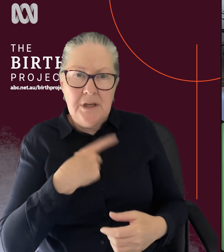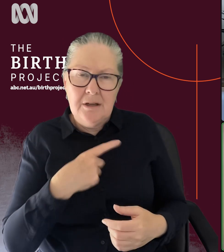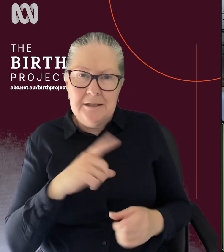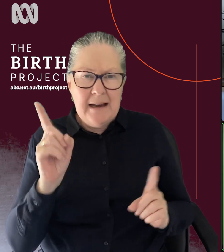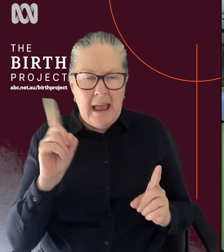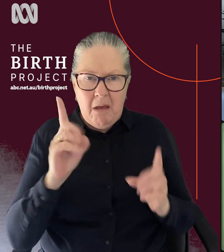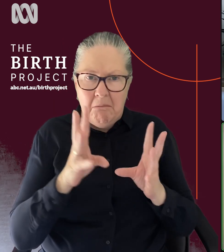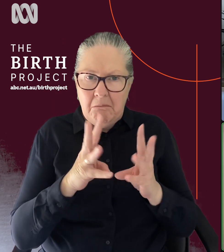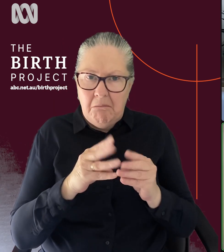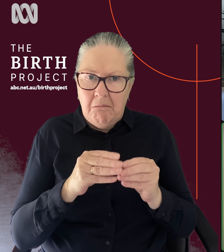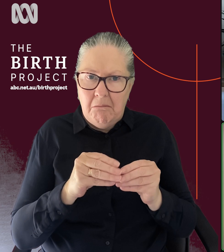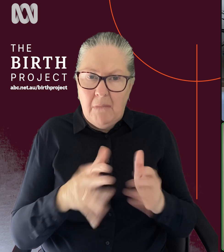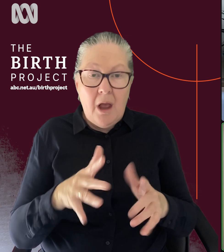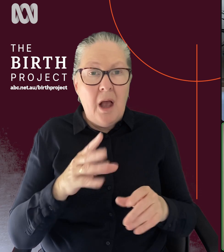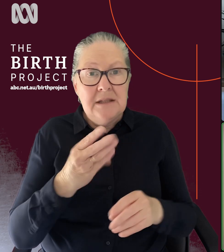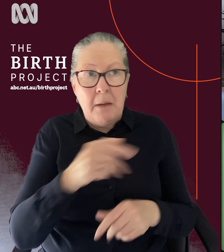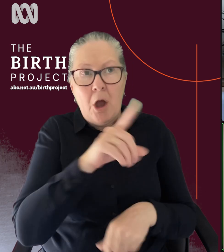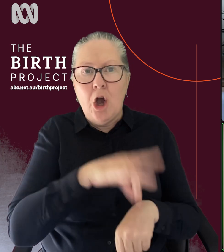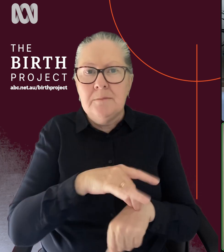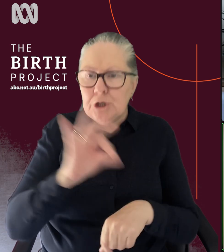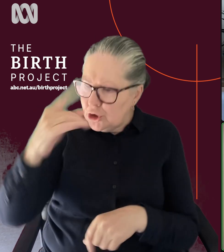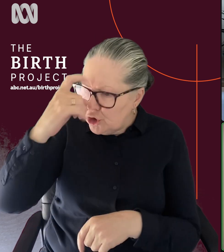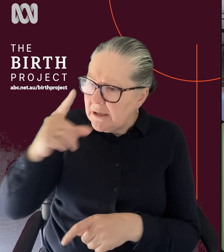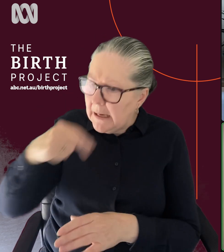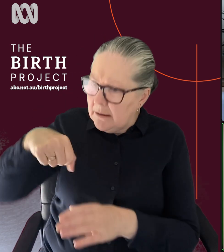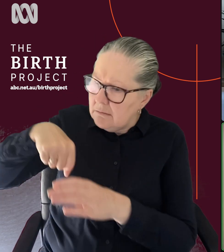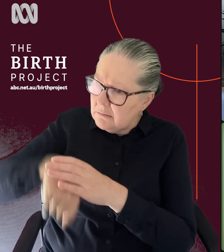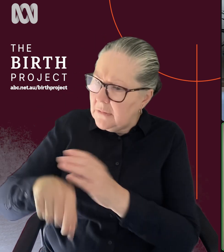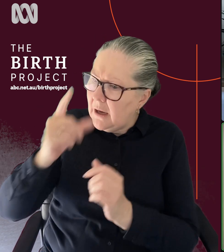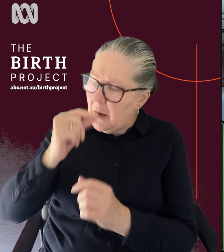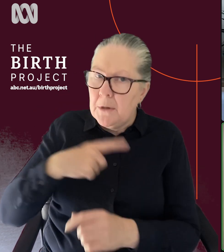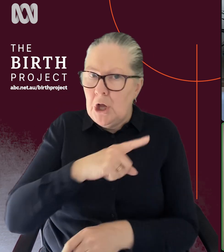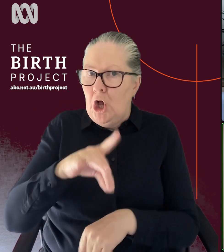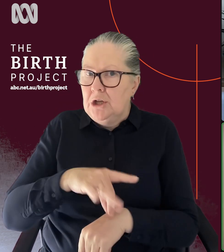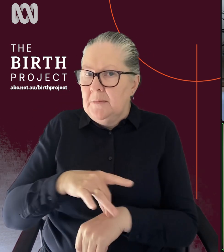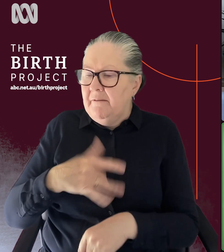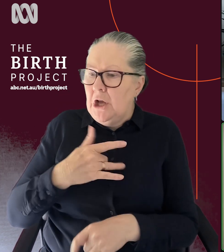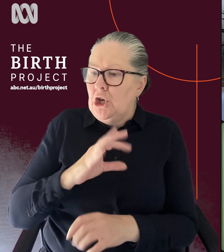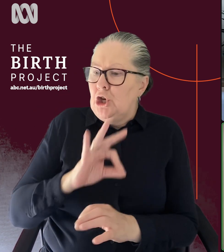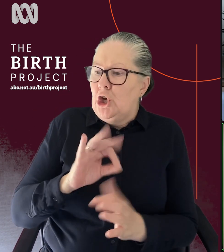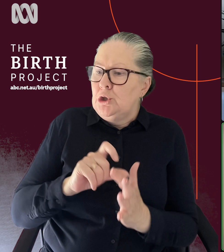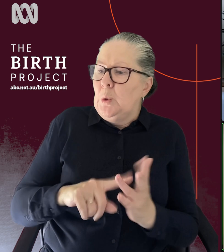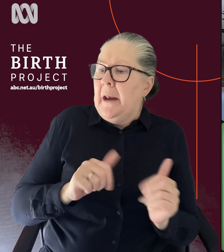when hospitals don't, um, offer it or don't kind of suggest it, it's because they don't feel, um, they've done enough to feel, uh,